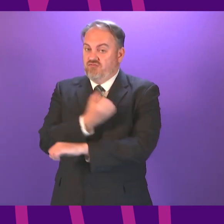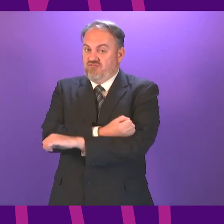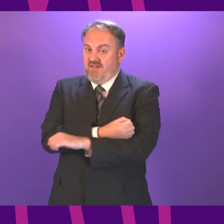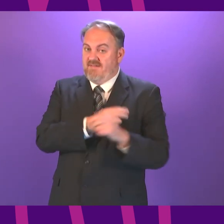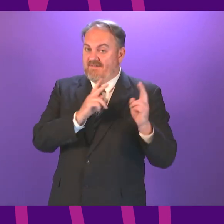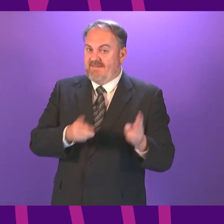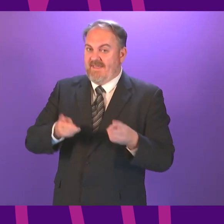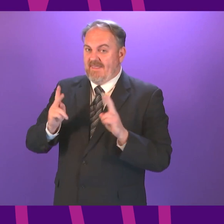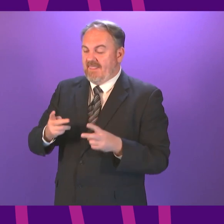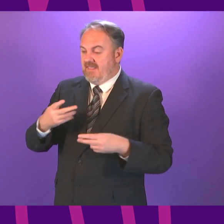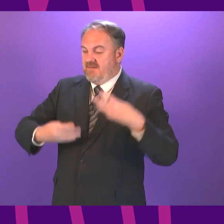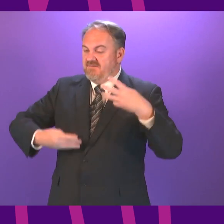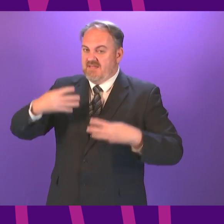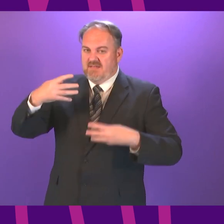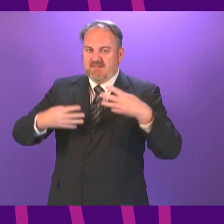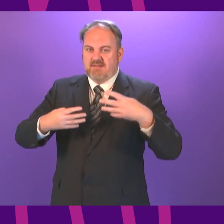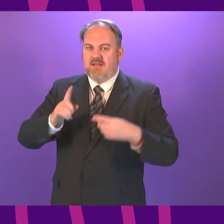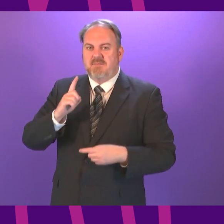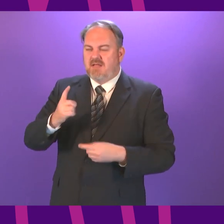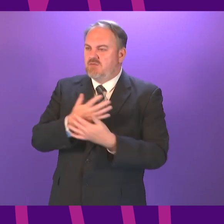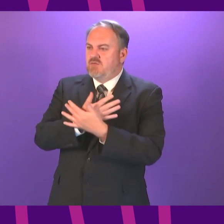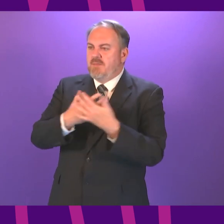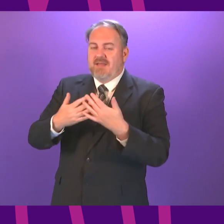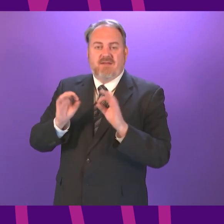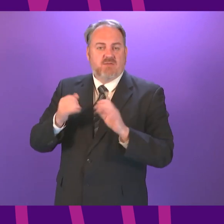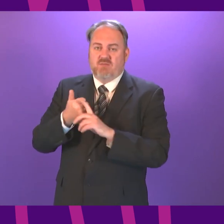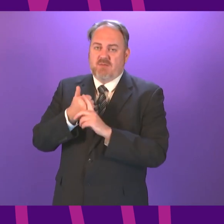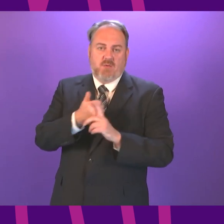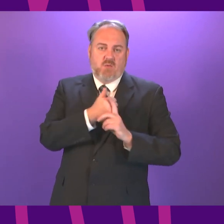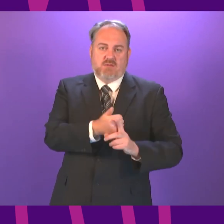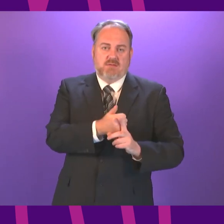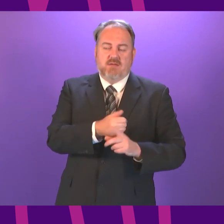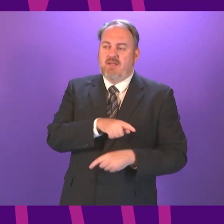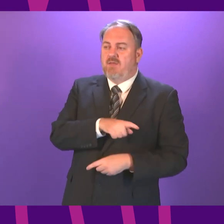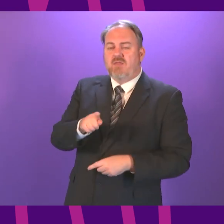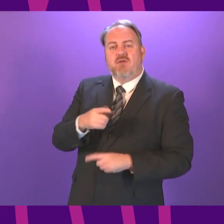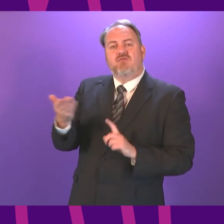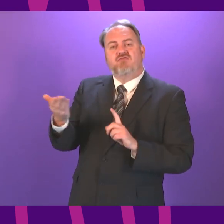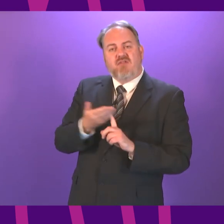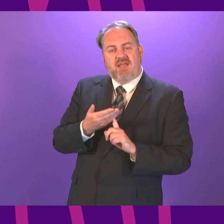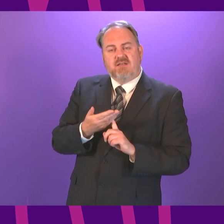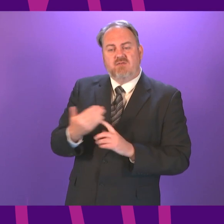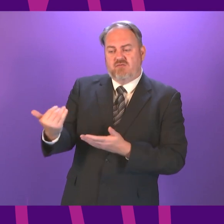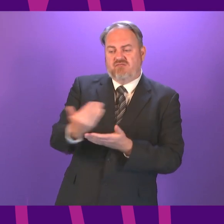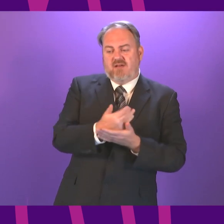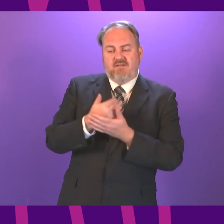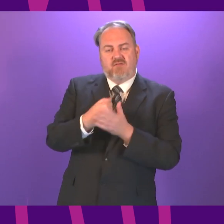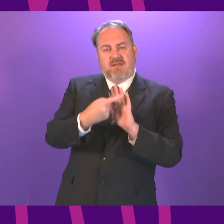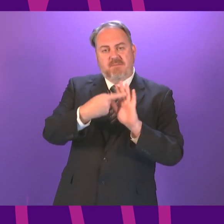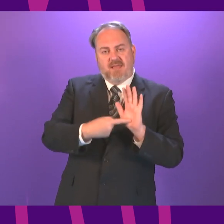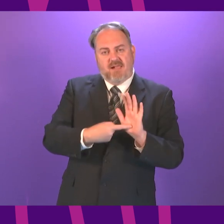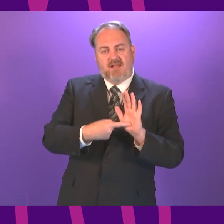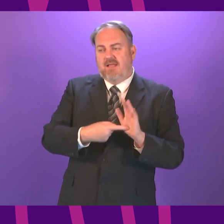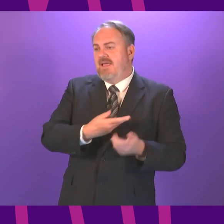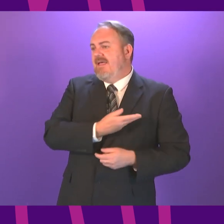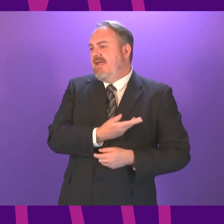need so will the first minister support our proposals for a right to recovery bill to enshrine in law that everyone should have